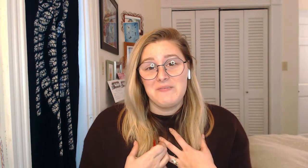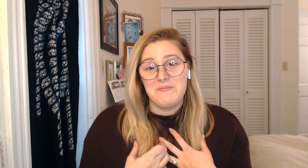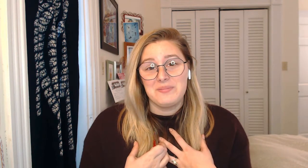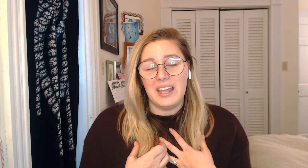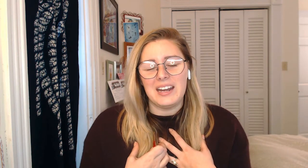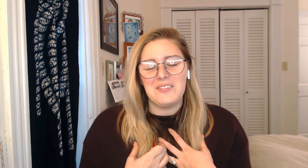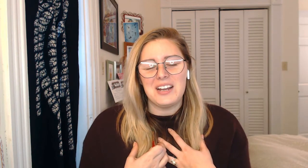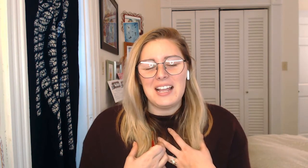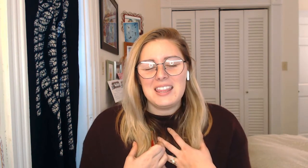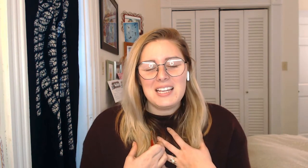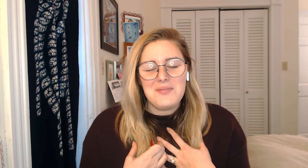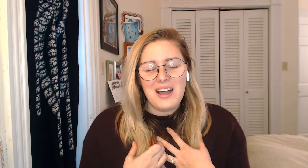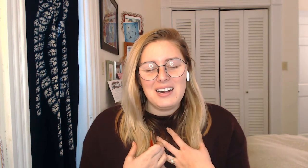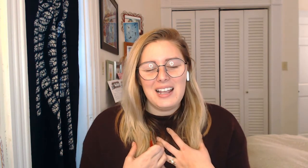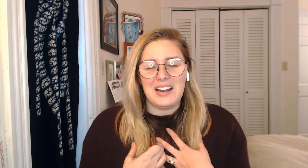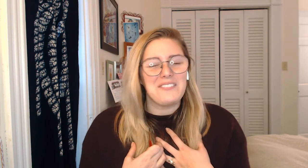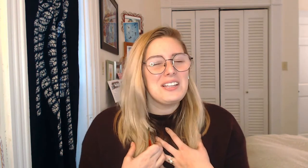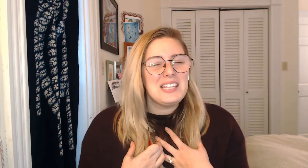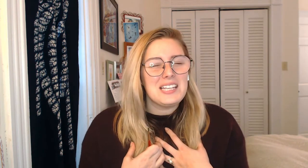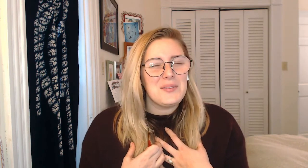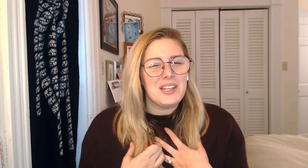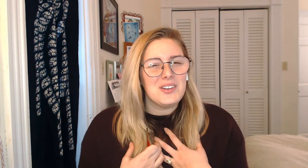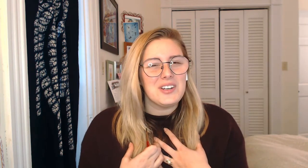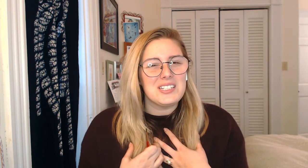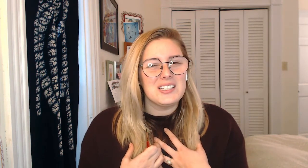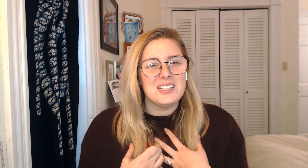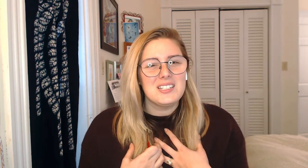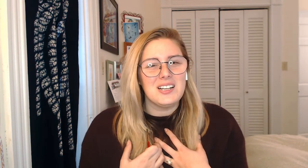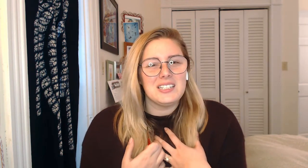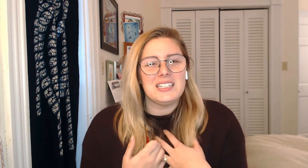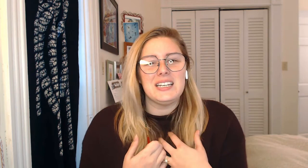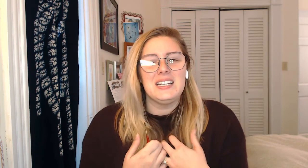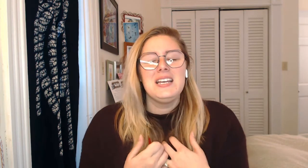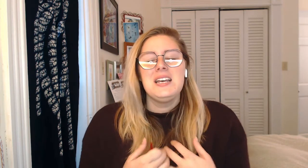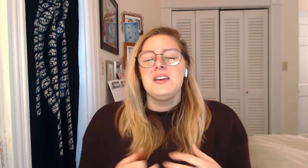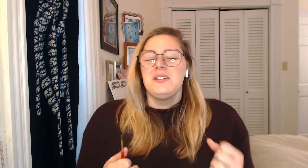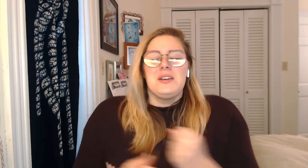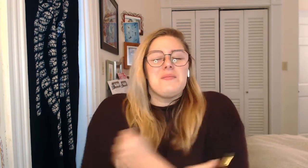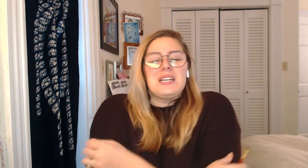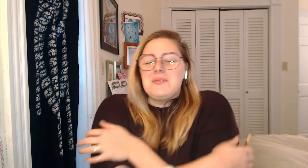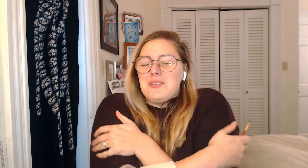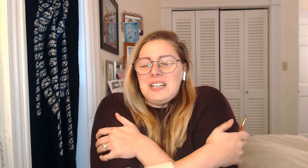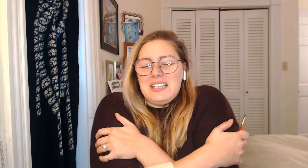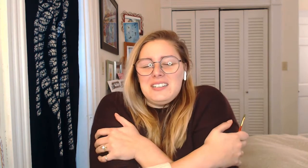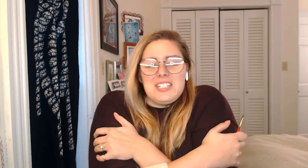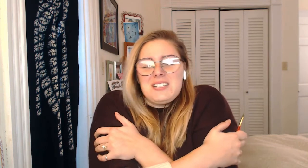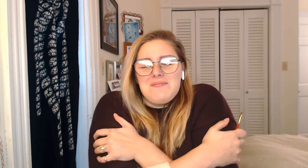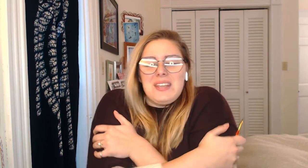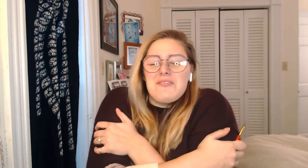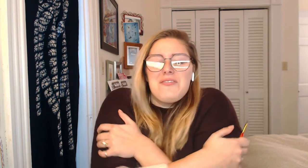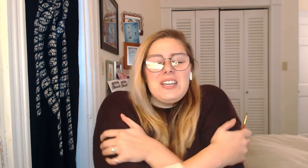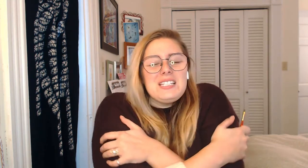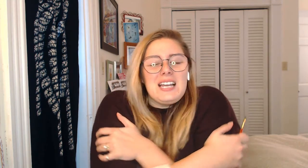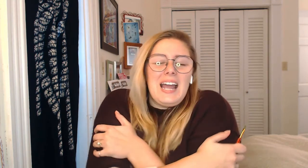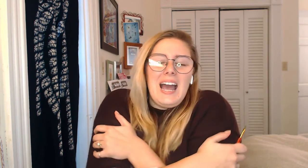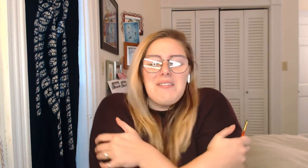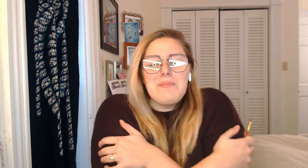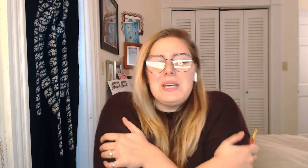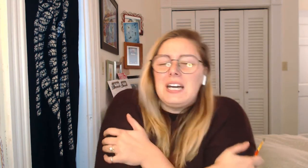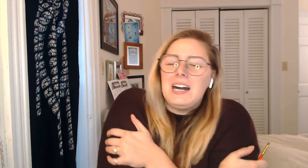And when I think about it, and I really think about the words in this song, it makes me want to just, it feels like I have a big hug